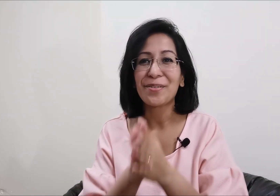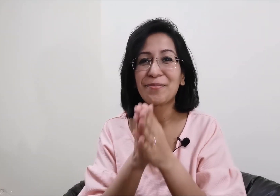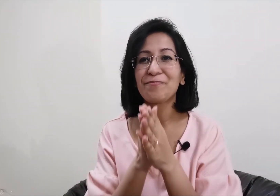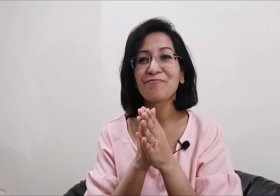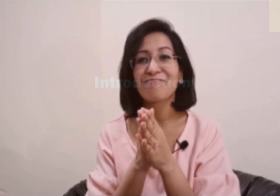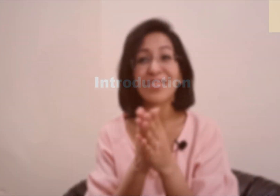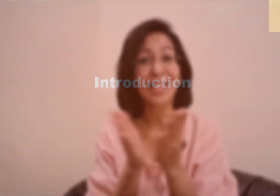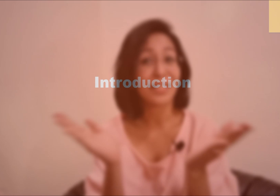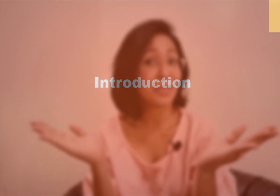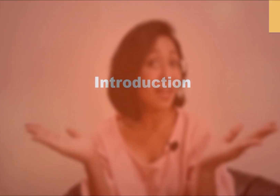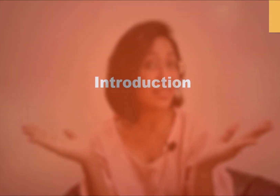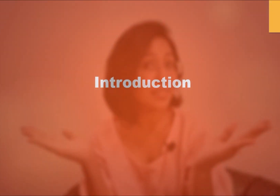let's start